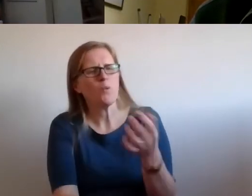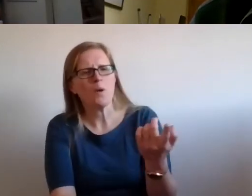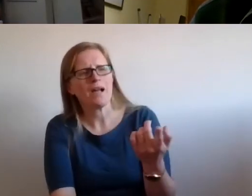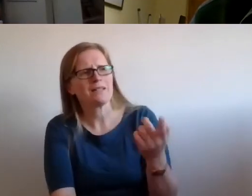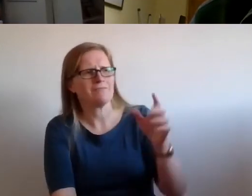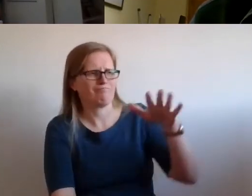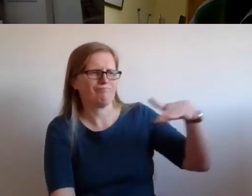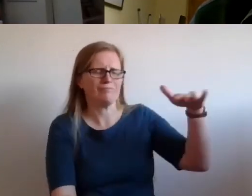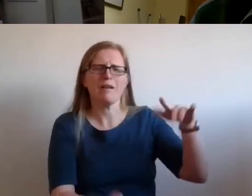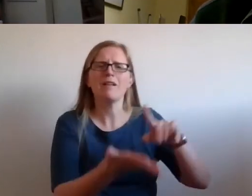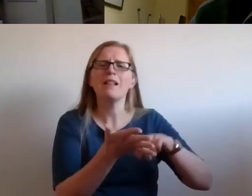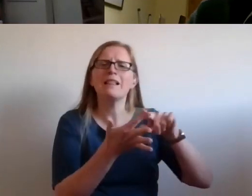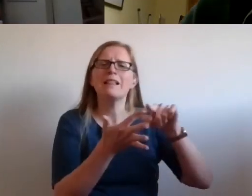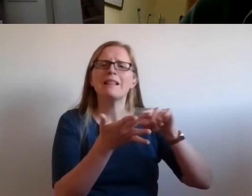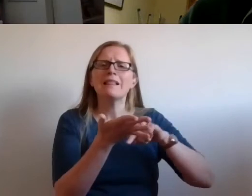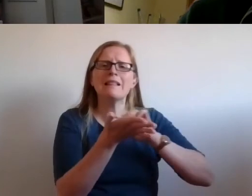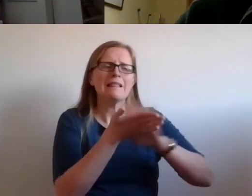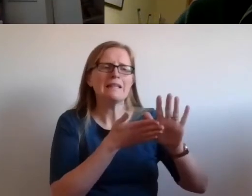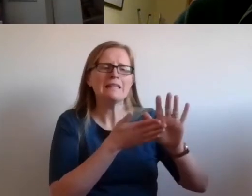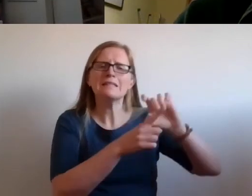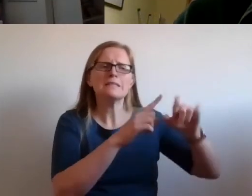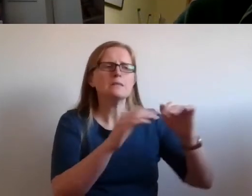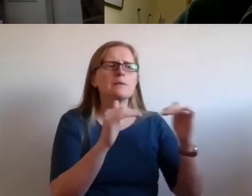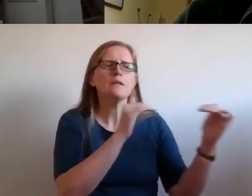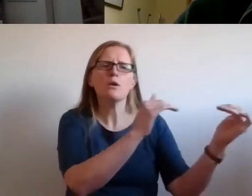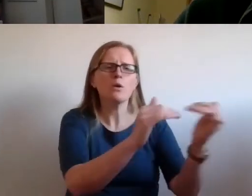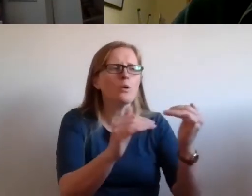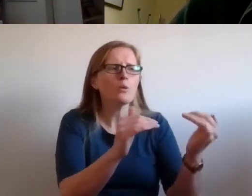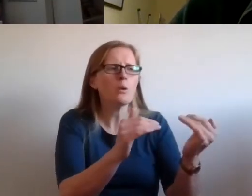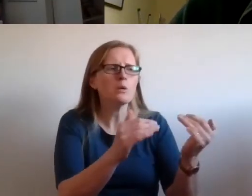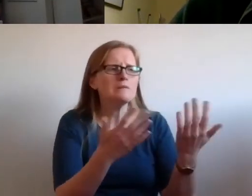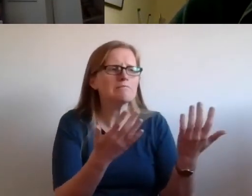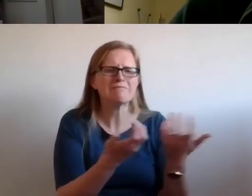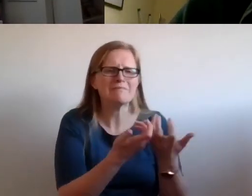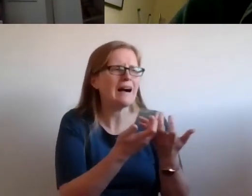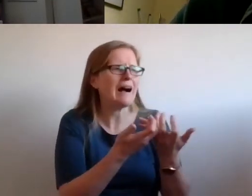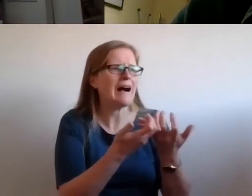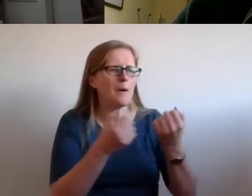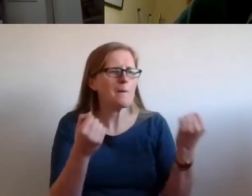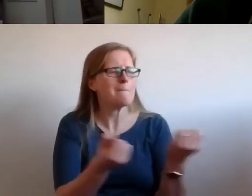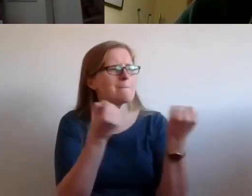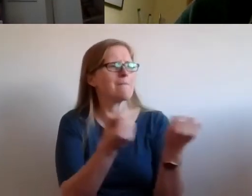making sure that disabled people are empowered and not further marginalised?